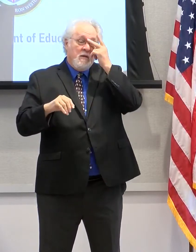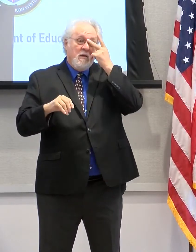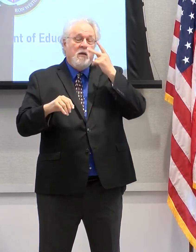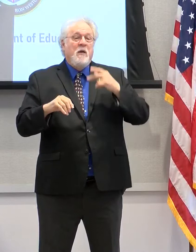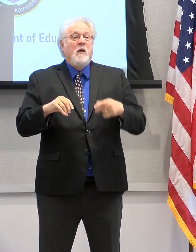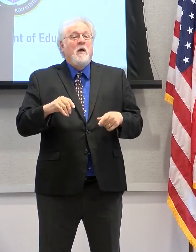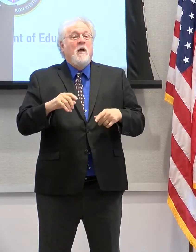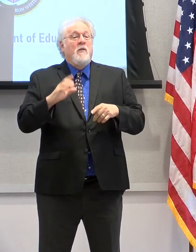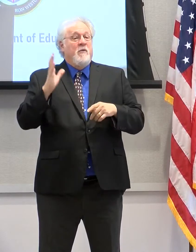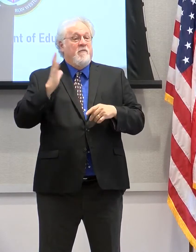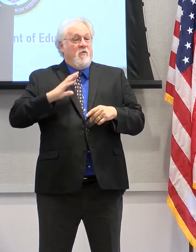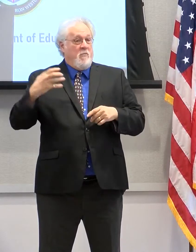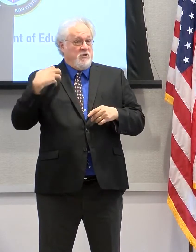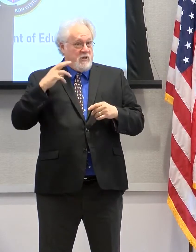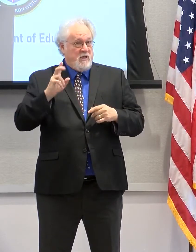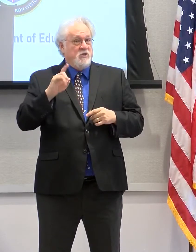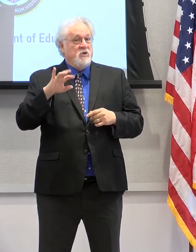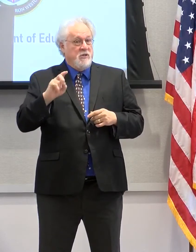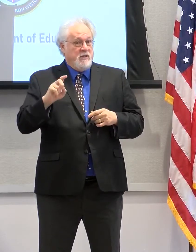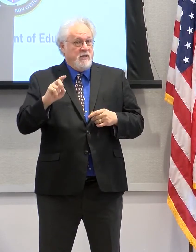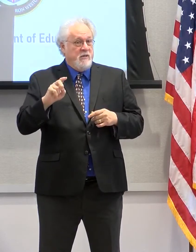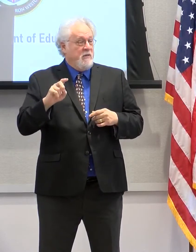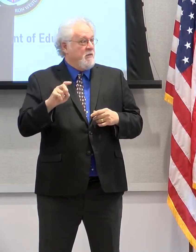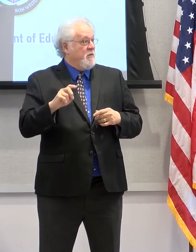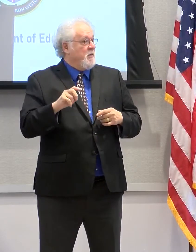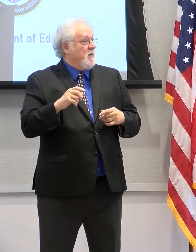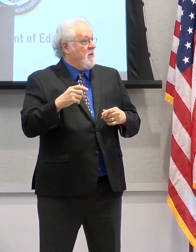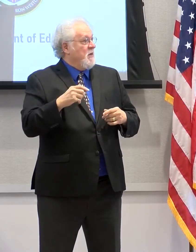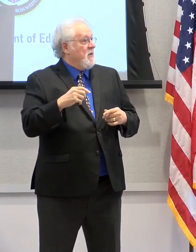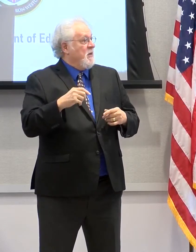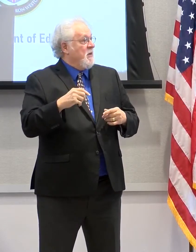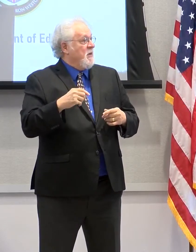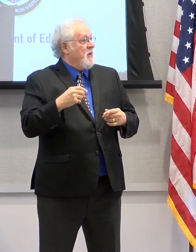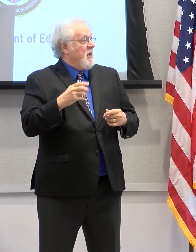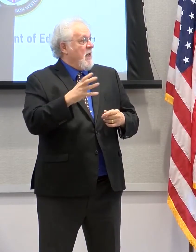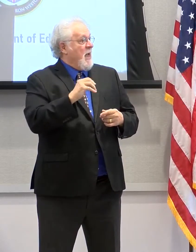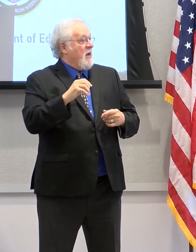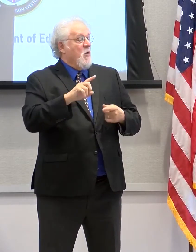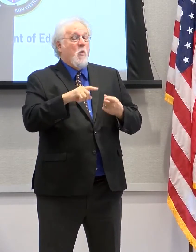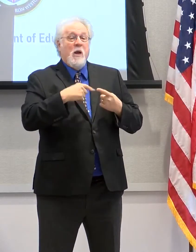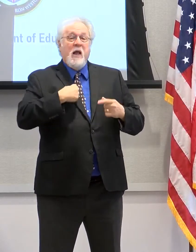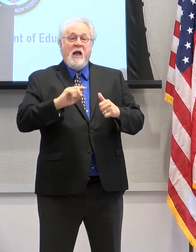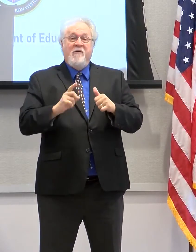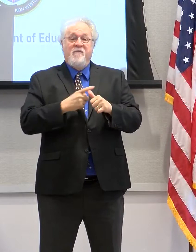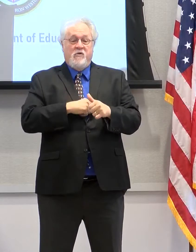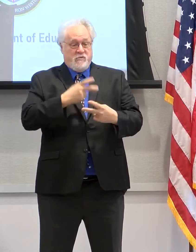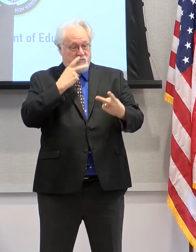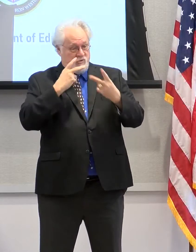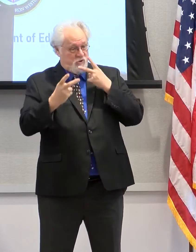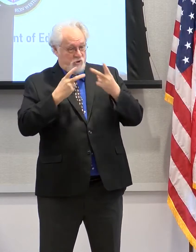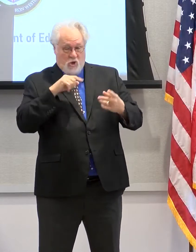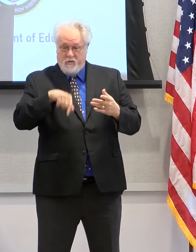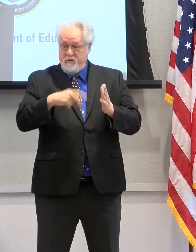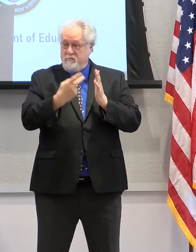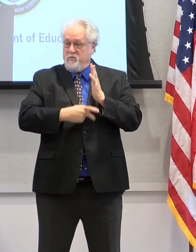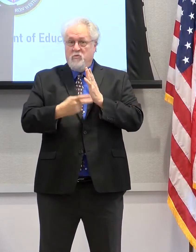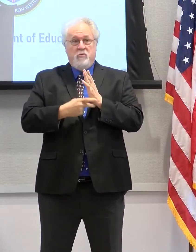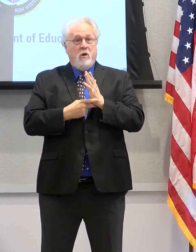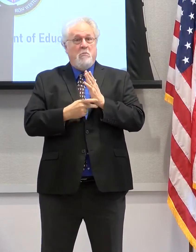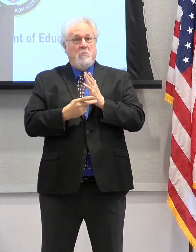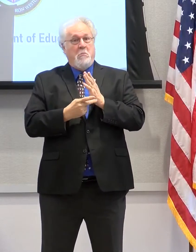did, a few others. think King Alexander was here. And so when I first witnessed it, this program,